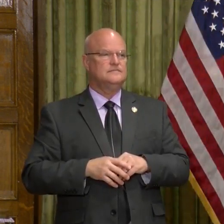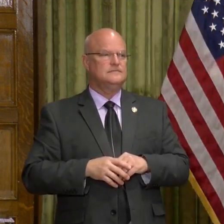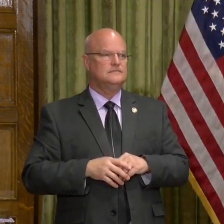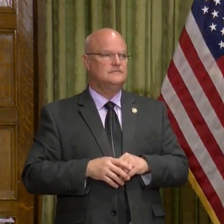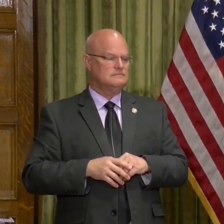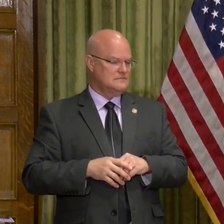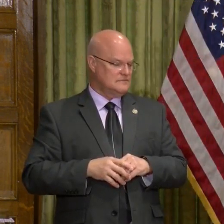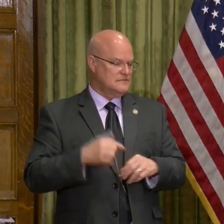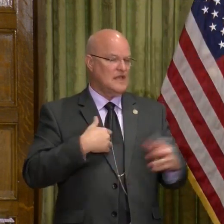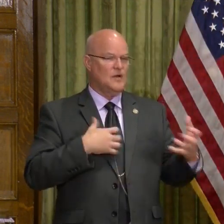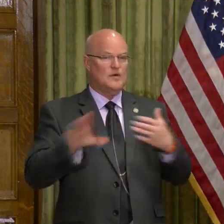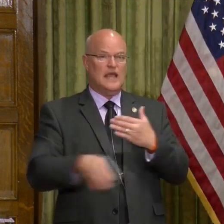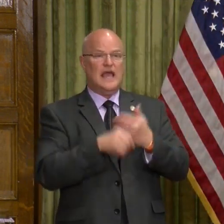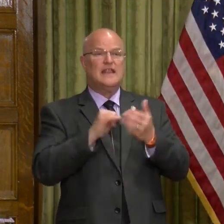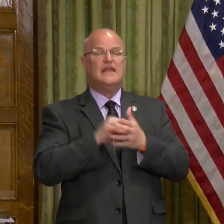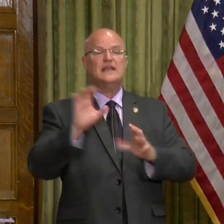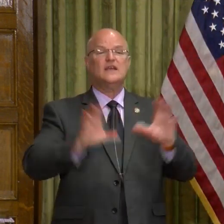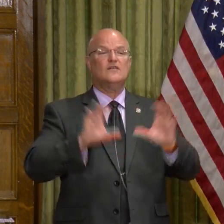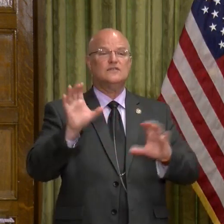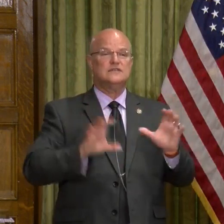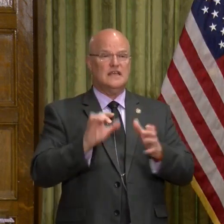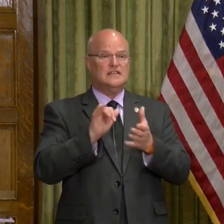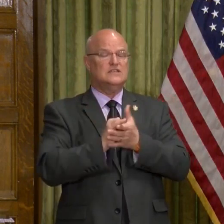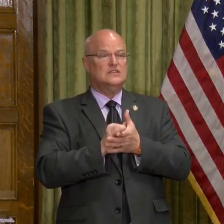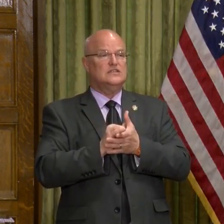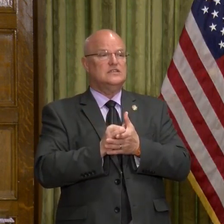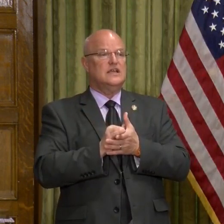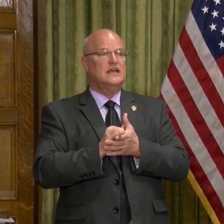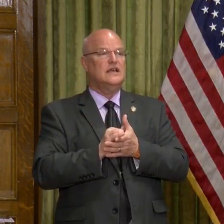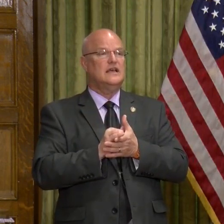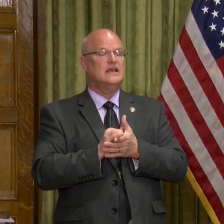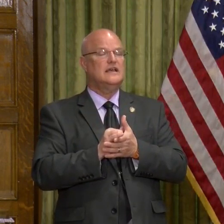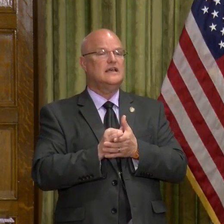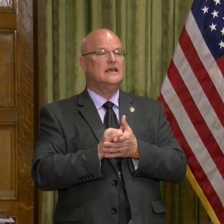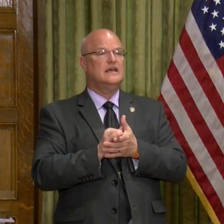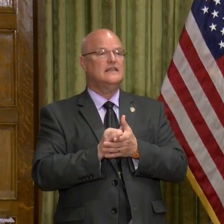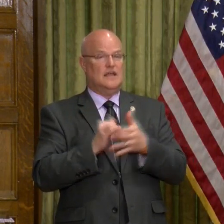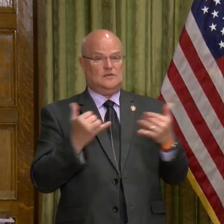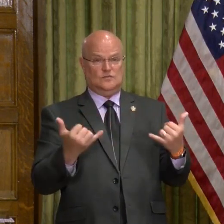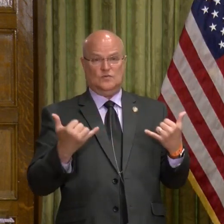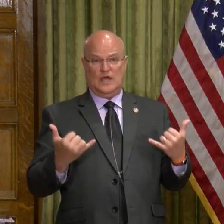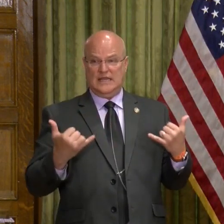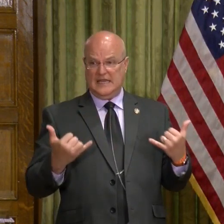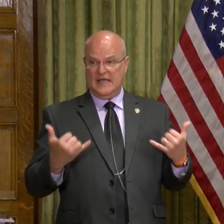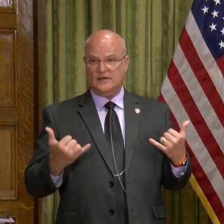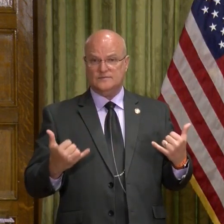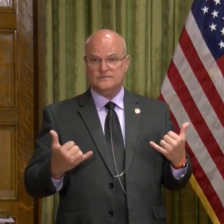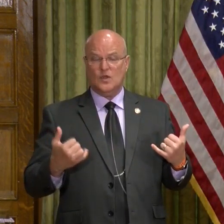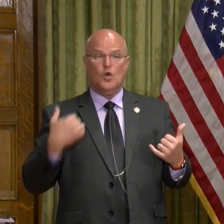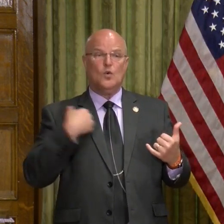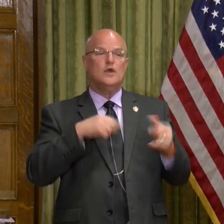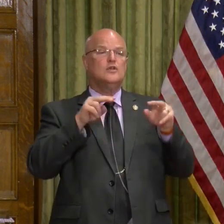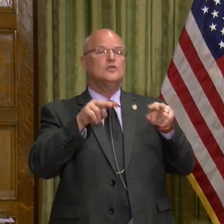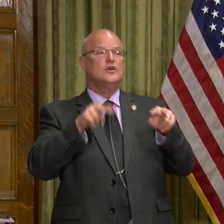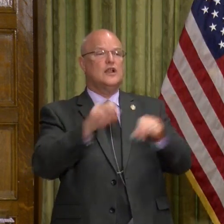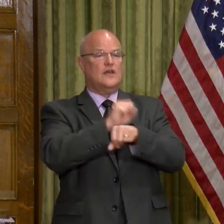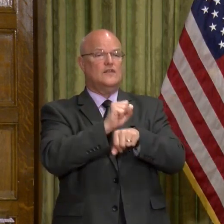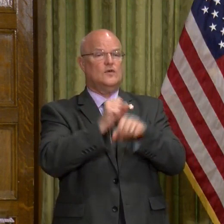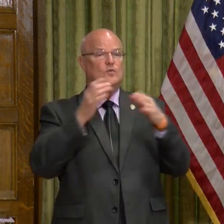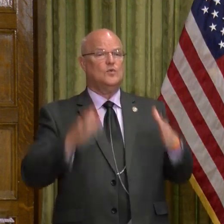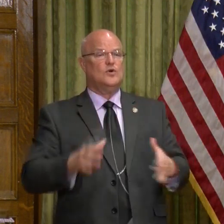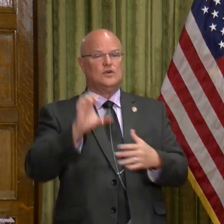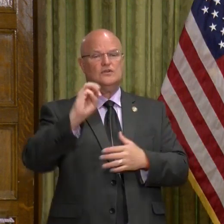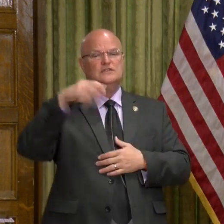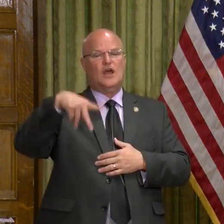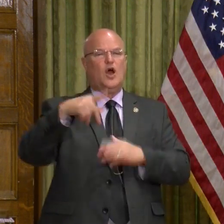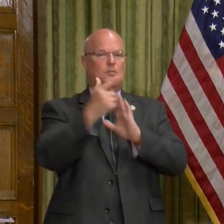I just want to add to that conversation that right now we're looking at the workers' comp